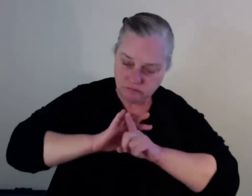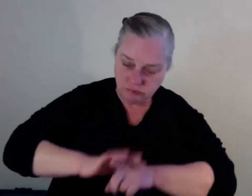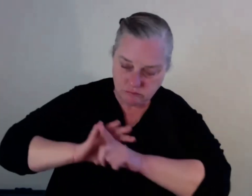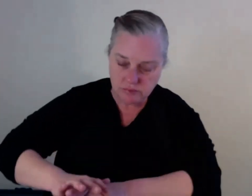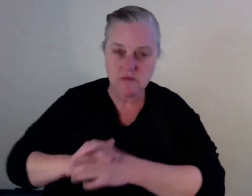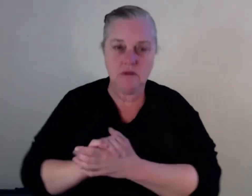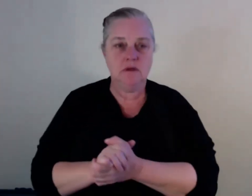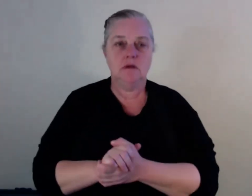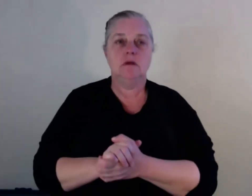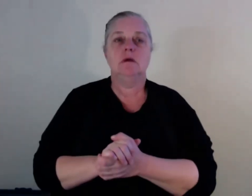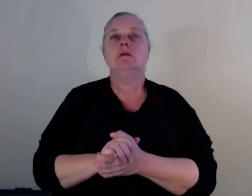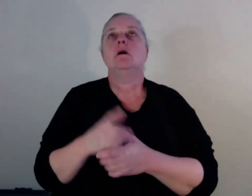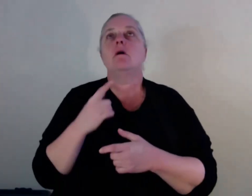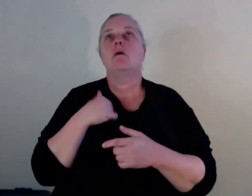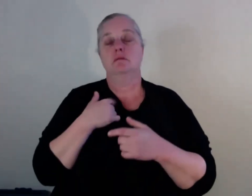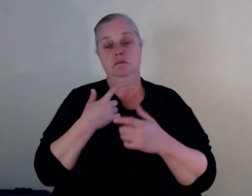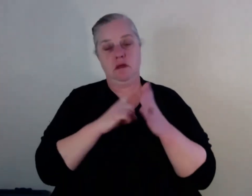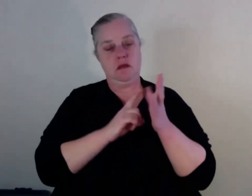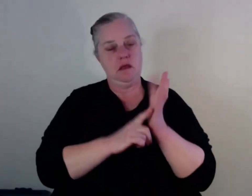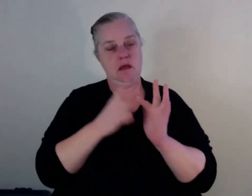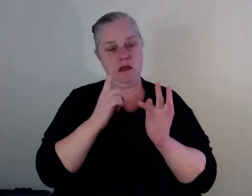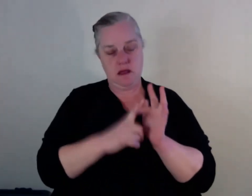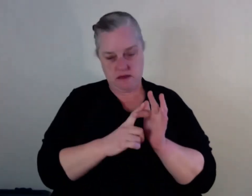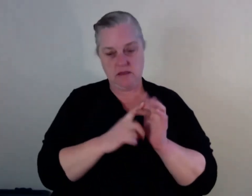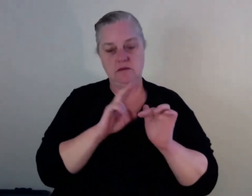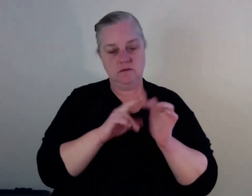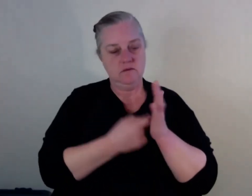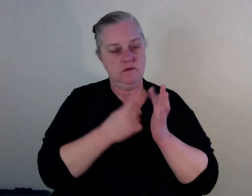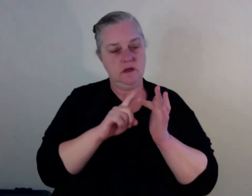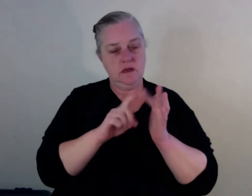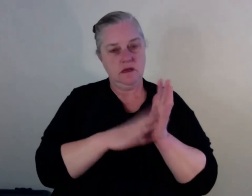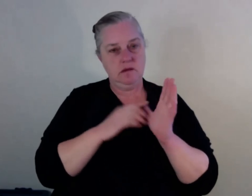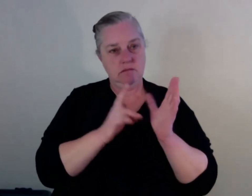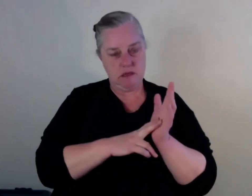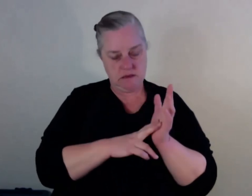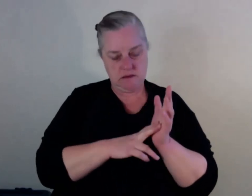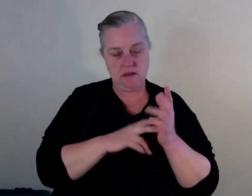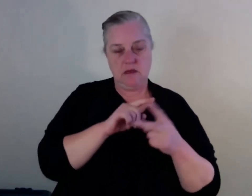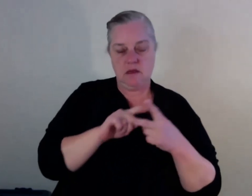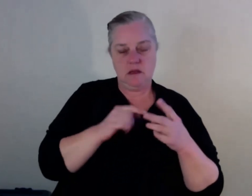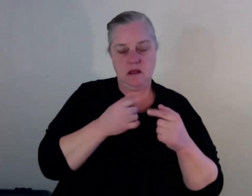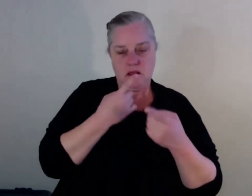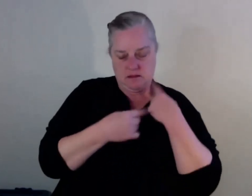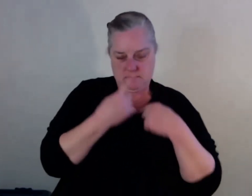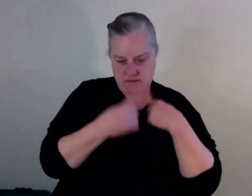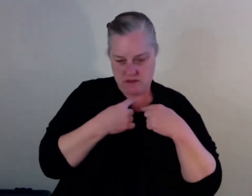is the family support, community support, and the system support. So if you've got no family, someone is often